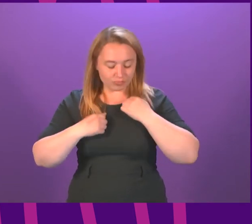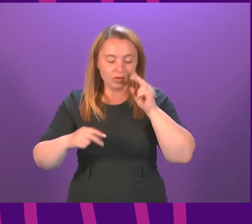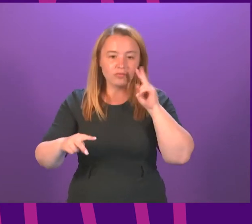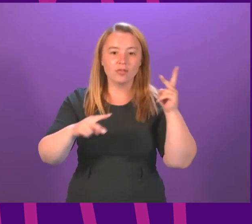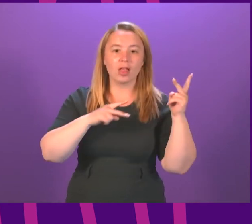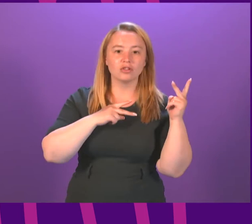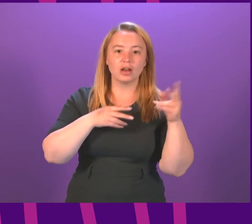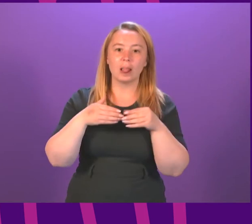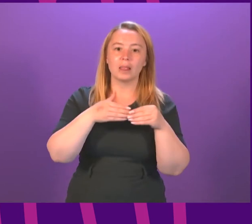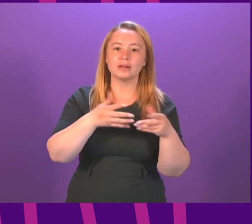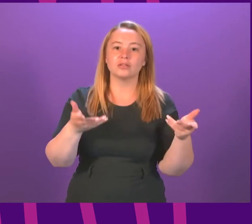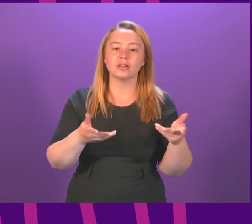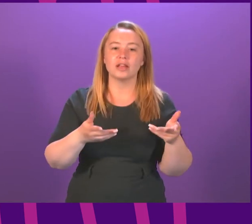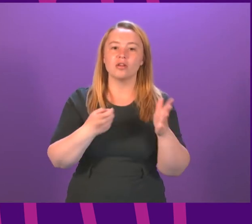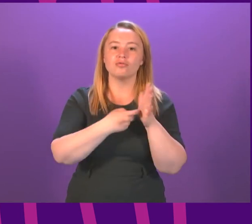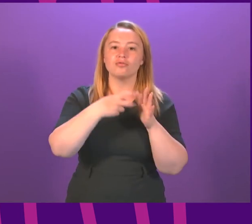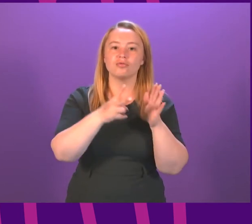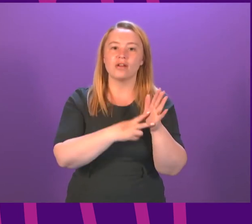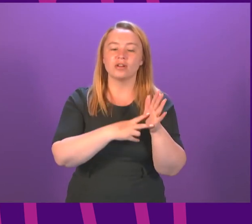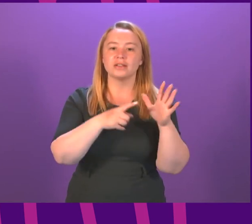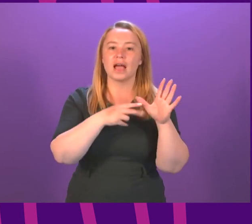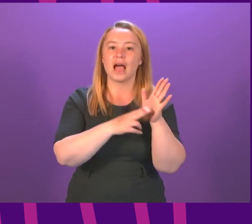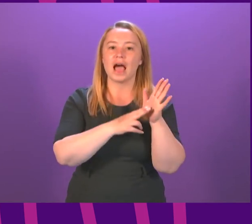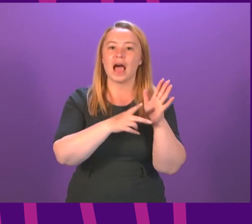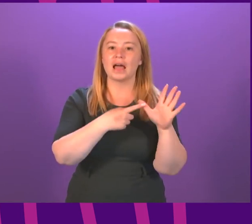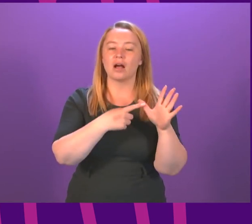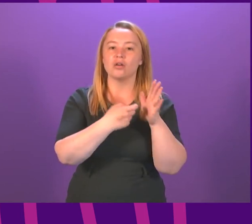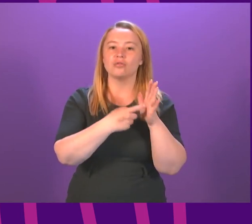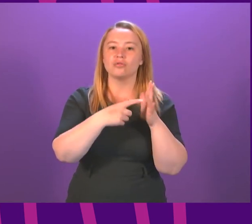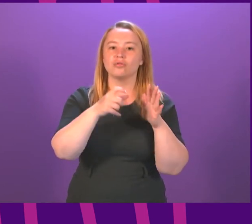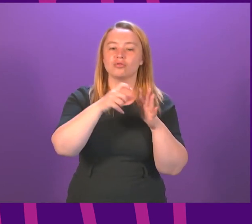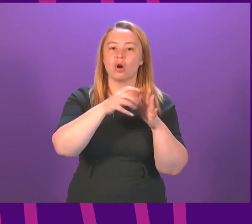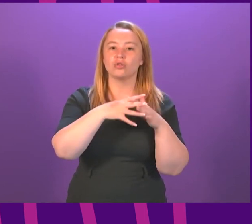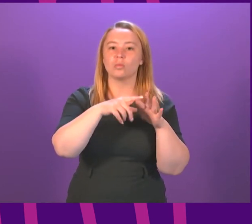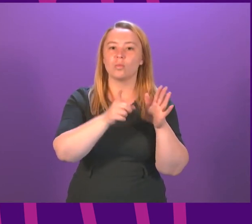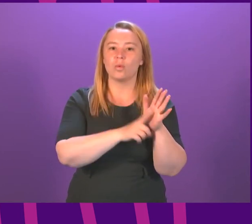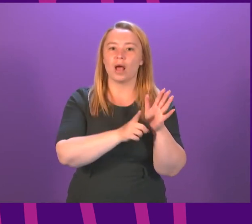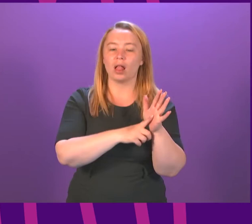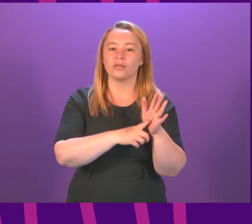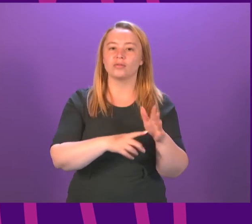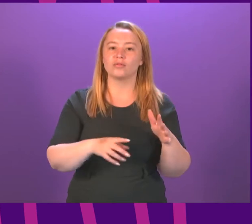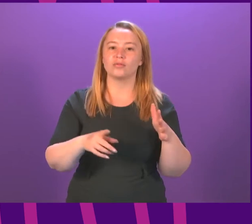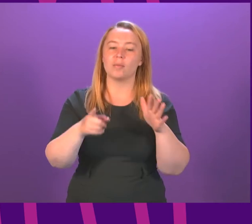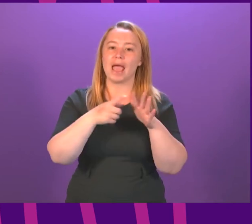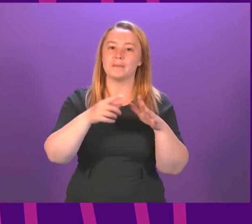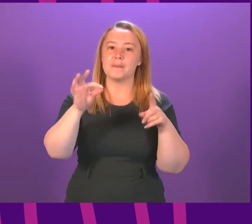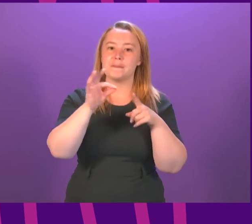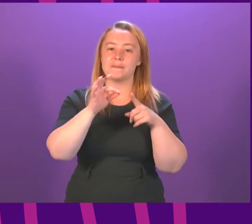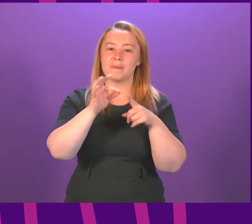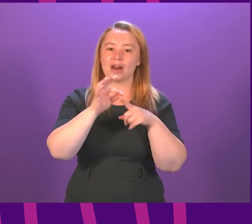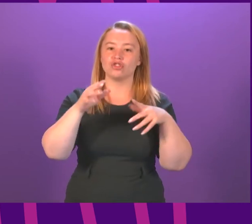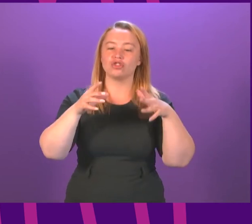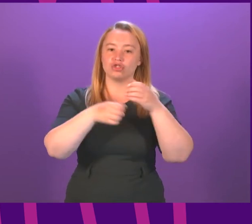Time for Reflection leader today is Reverend Anna Rodwell, Minister, Kelso North and Ednum Parish Church in the Scottish Borders.